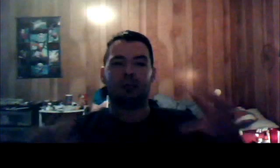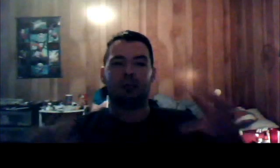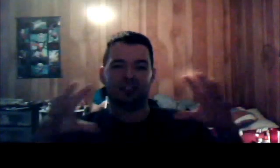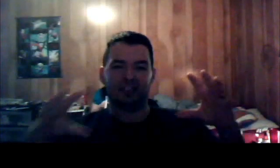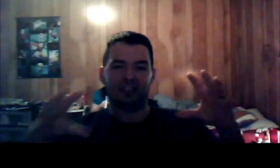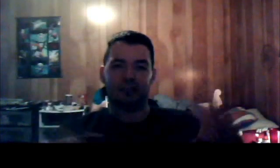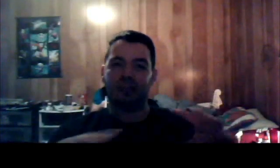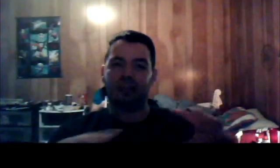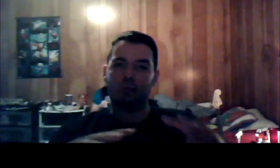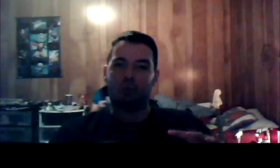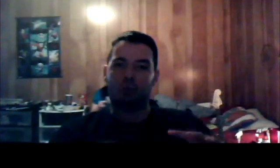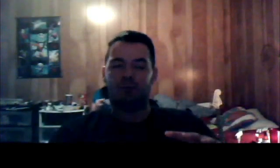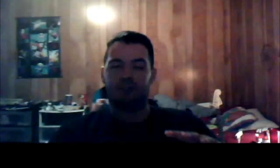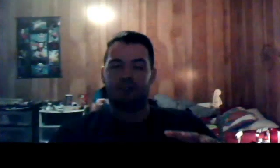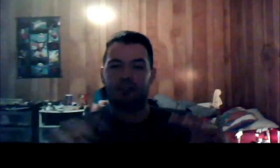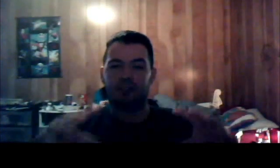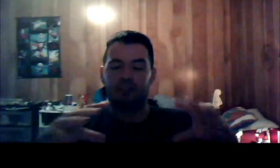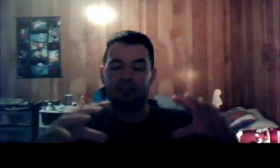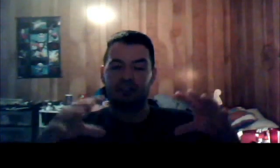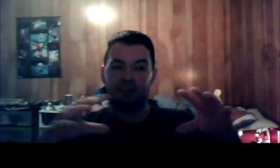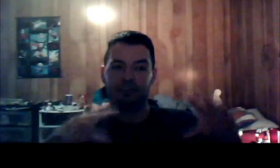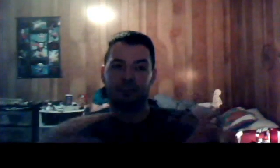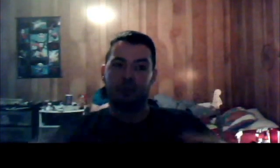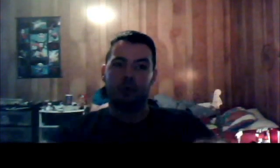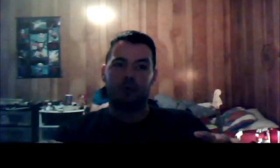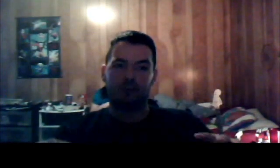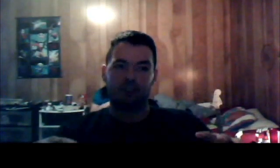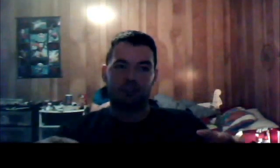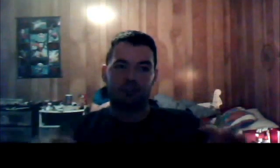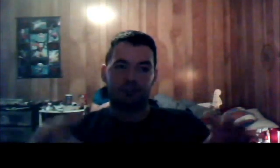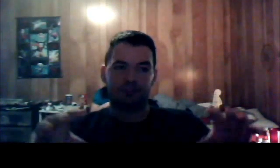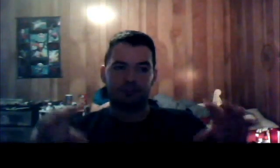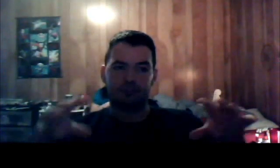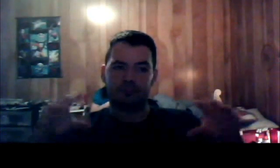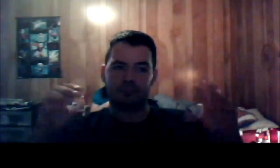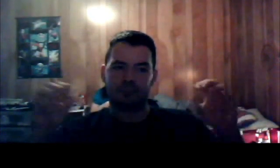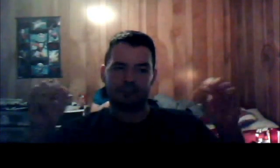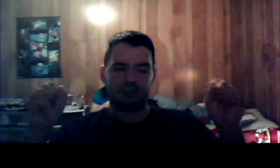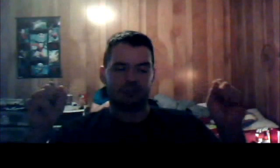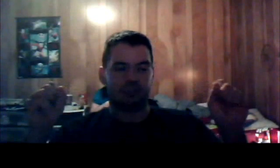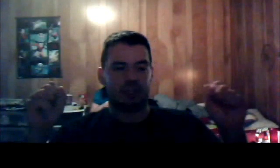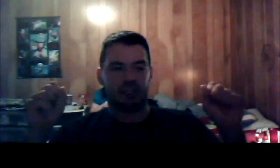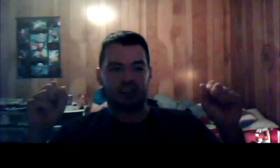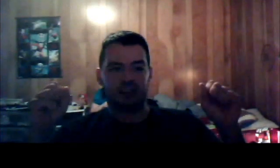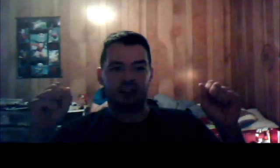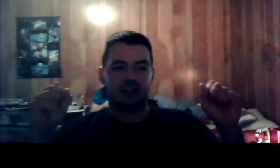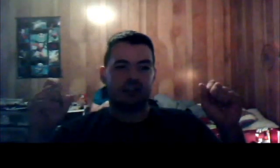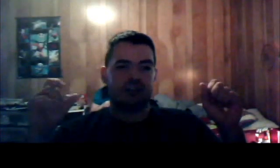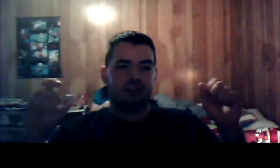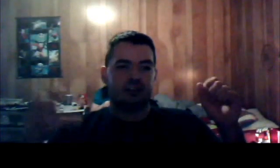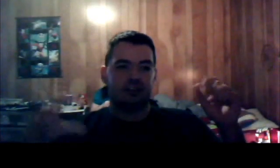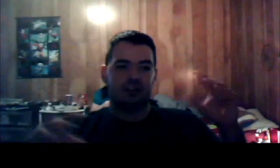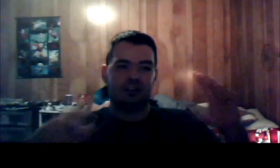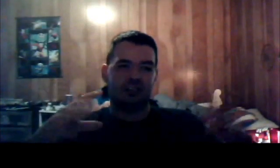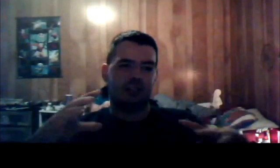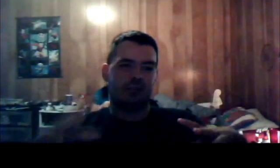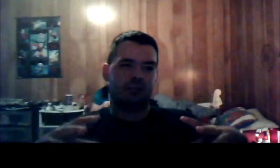and white. Because I love that noir film. That film noir feel. Because you've got... You know, it's kind of a